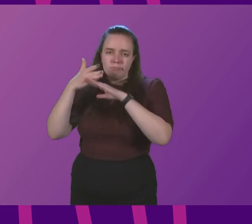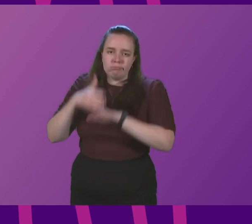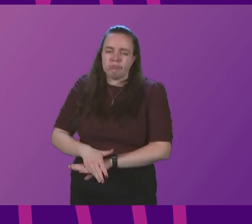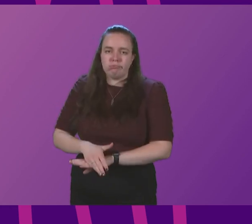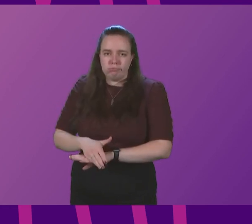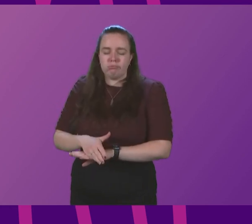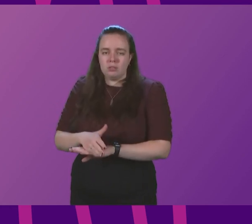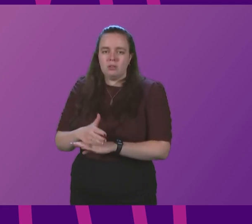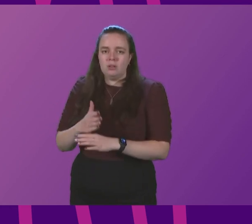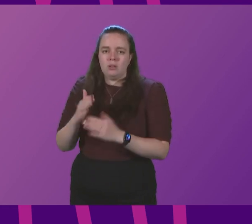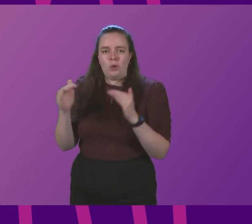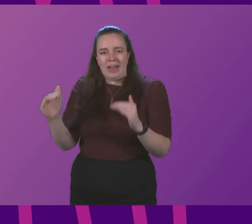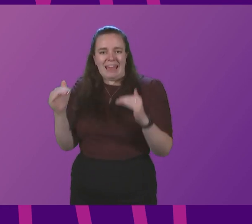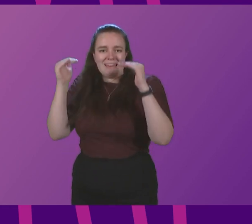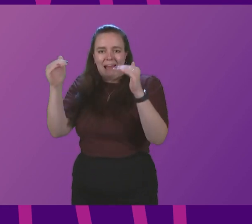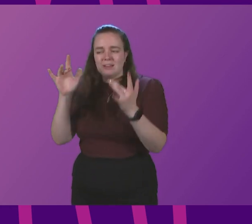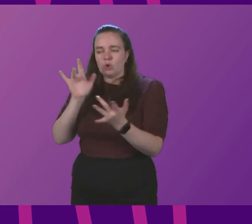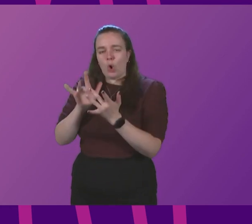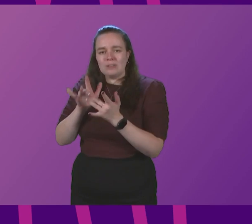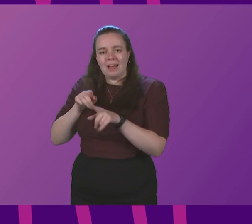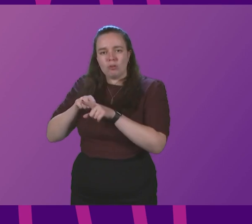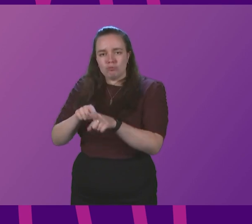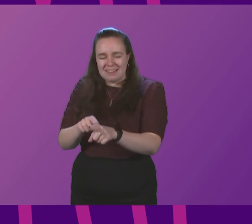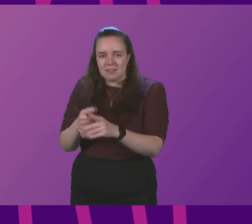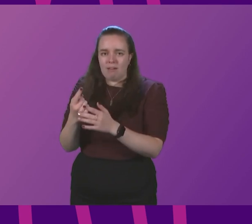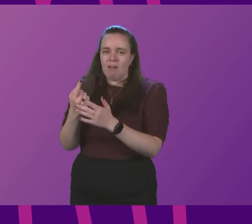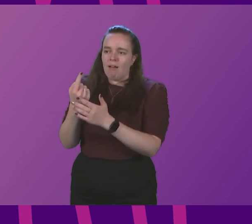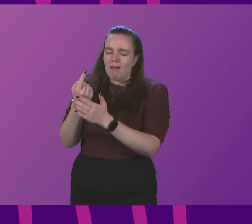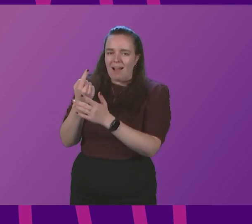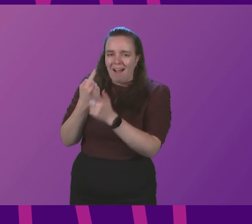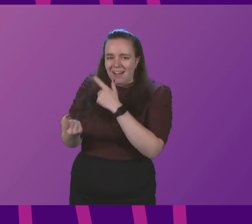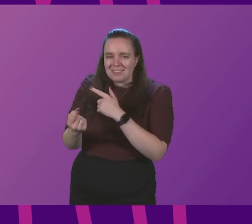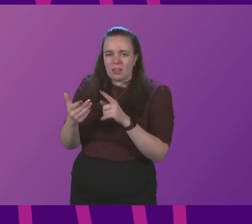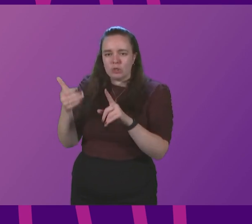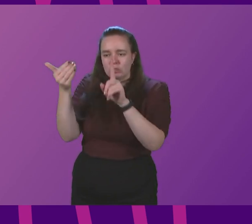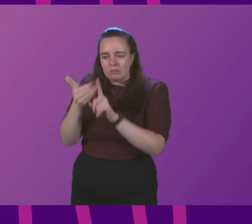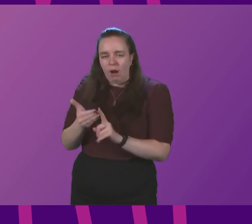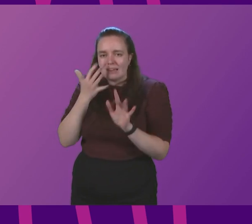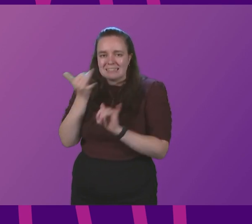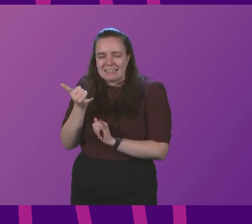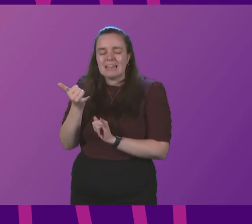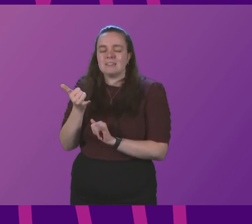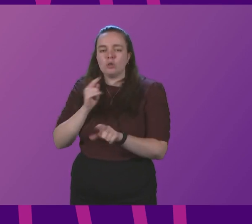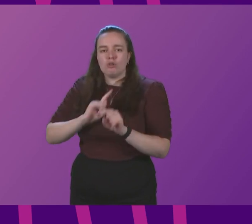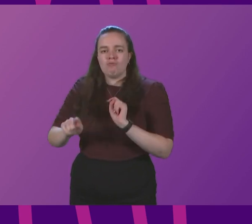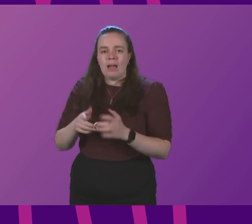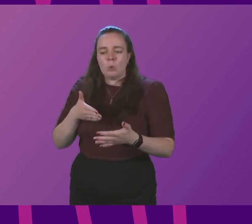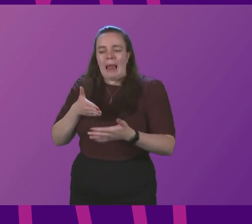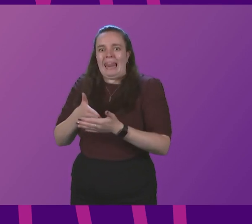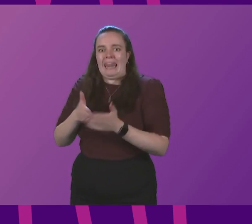enhanced contact tracing, isolation, targeted testing to try to limit